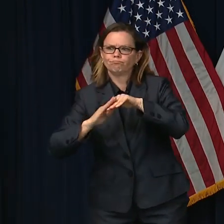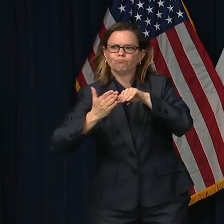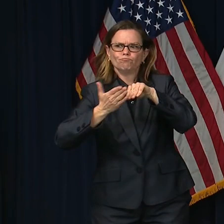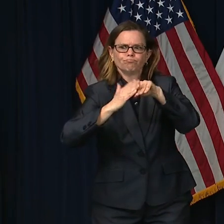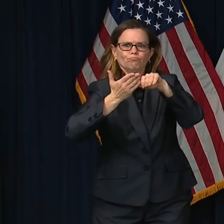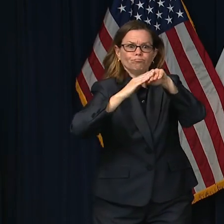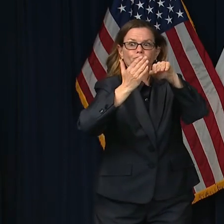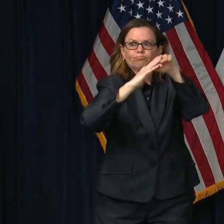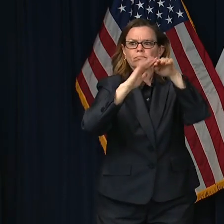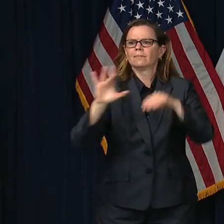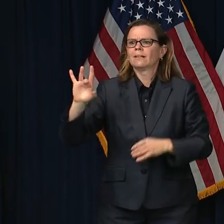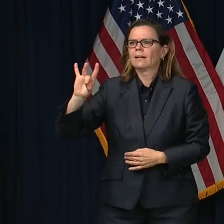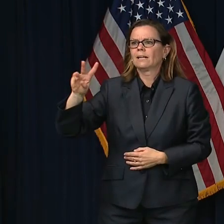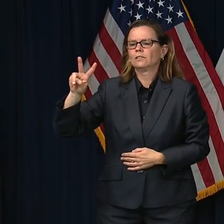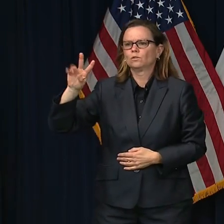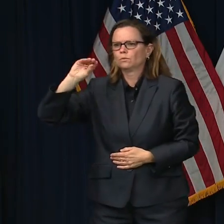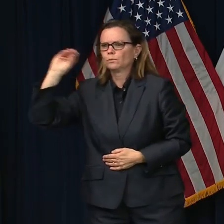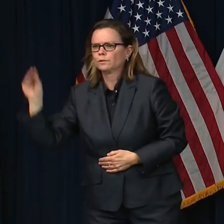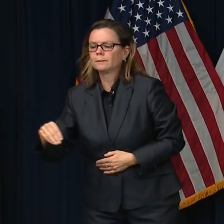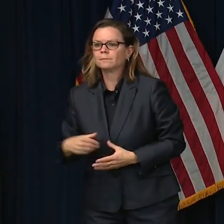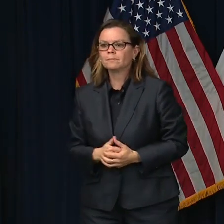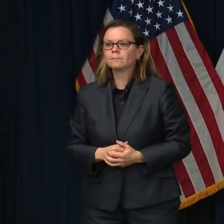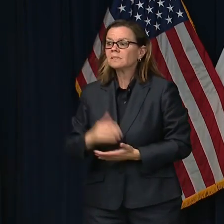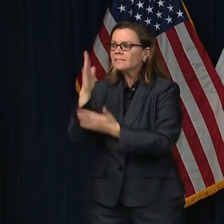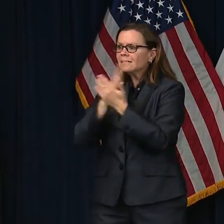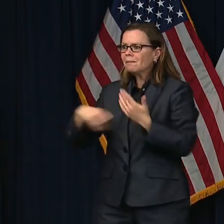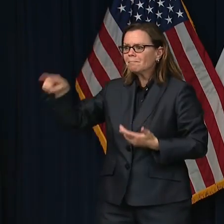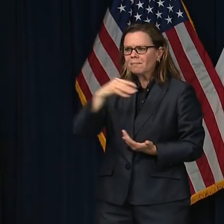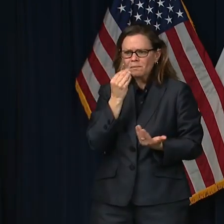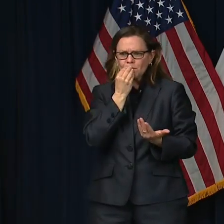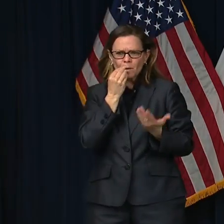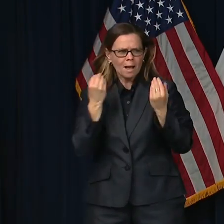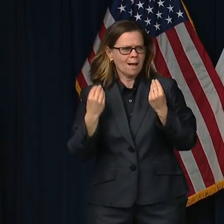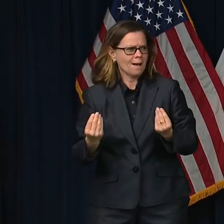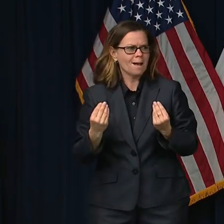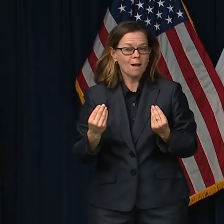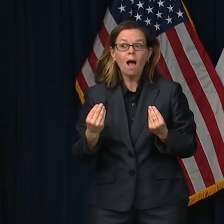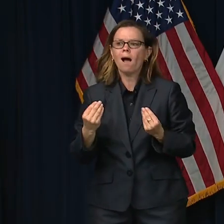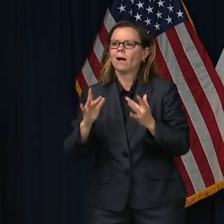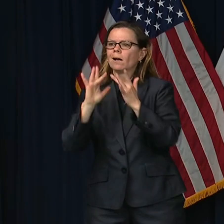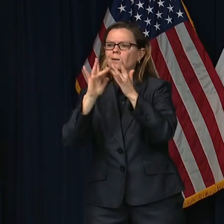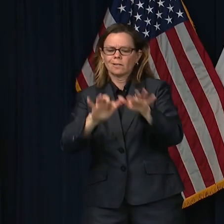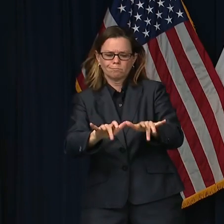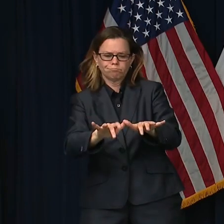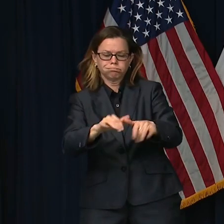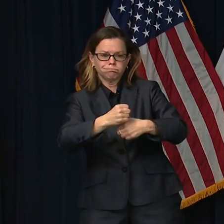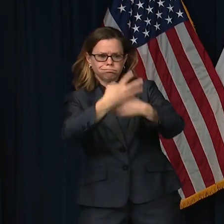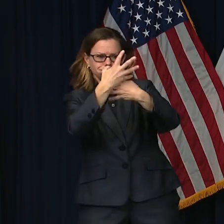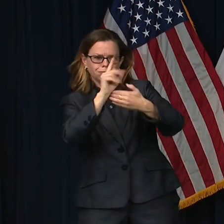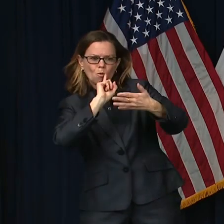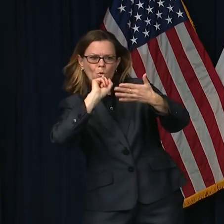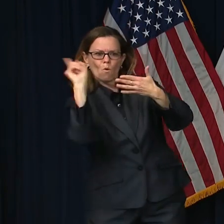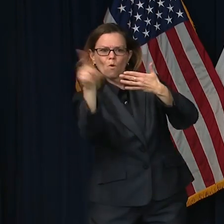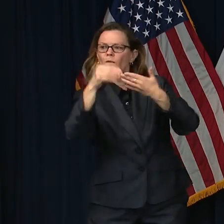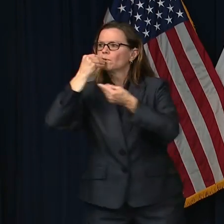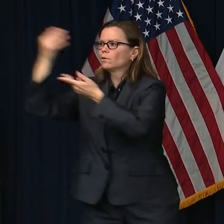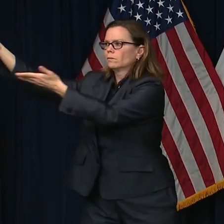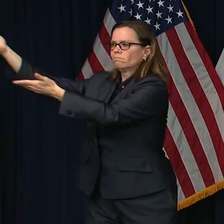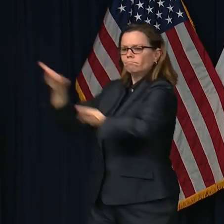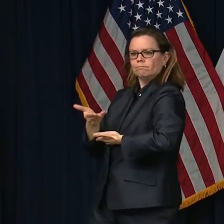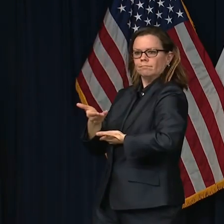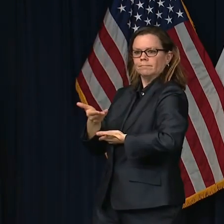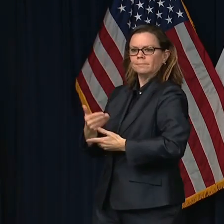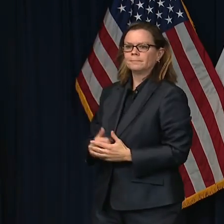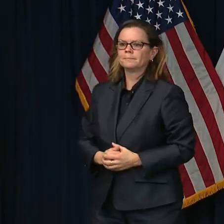Pantry has expanded capacity for online orders every week. Fighting for our elderly